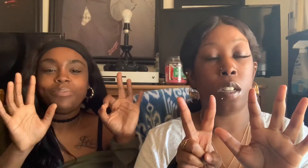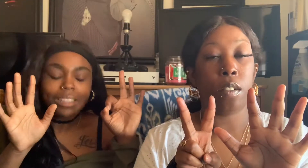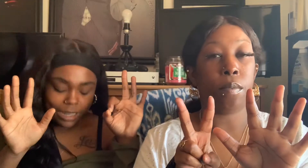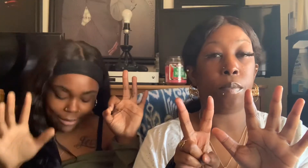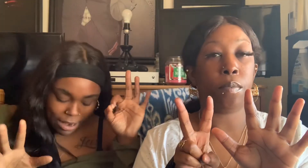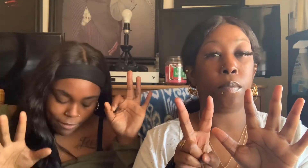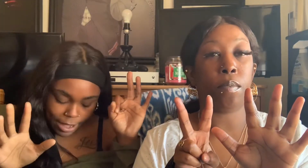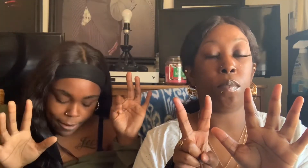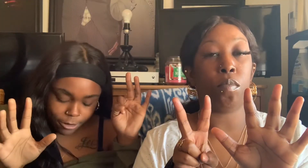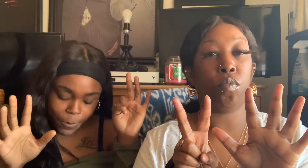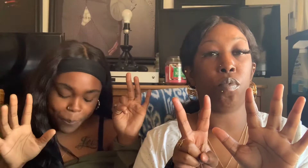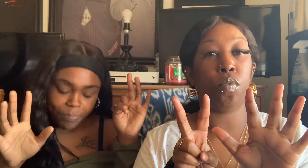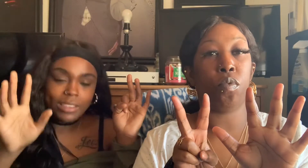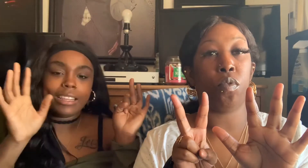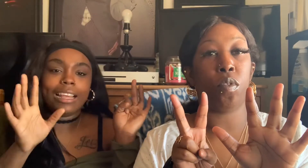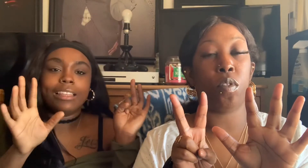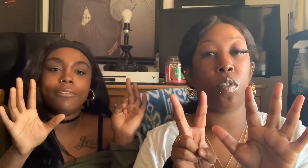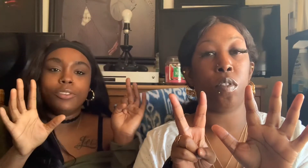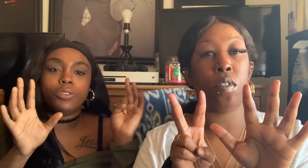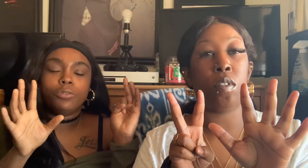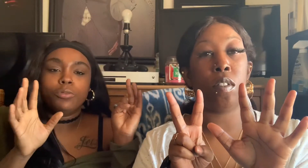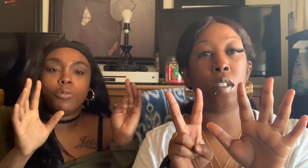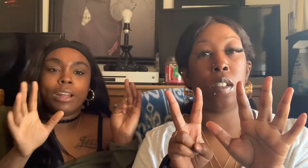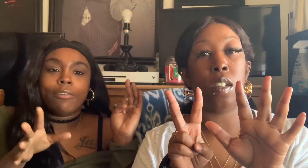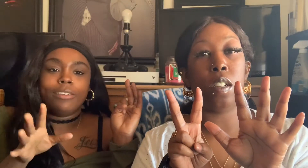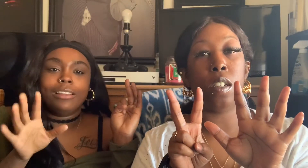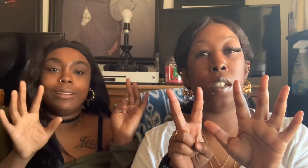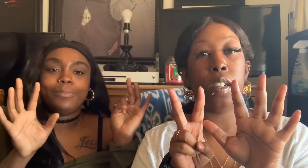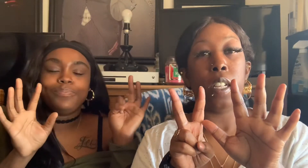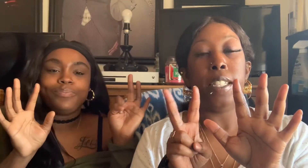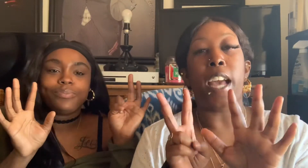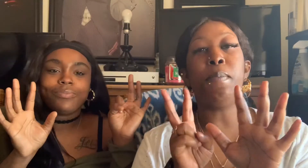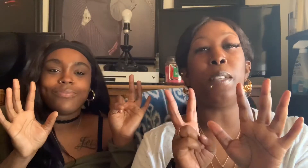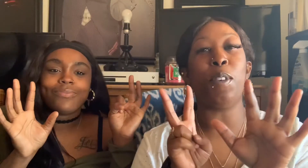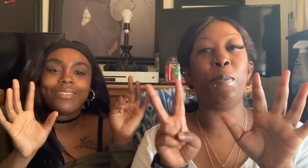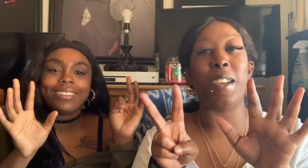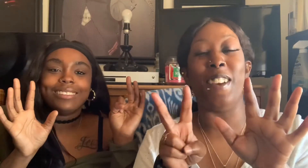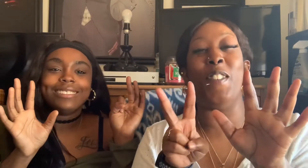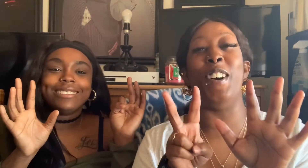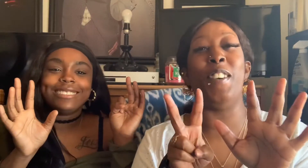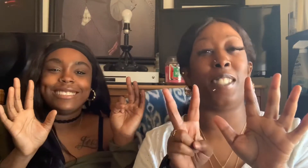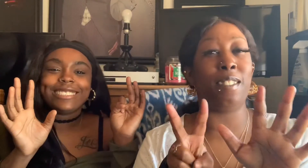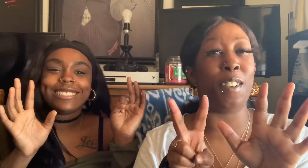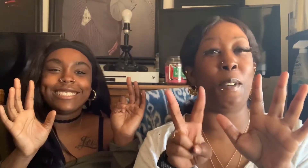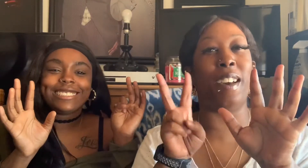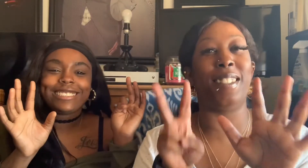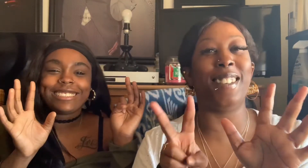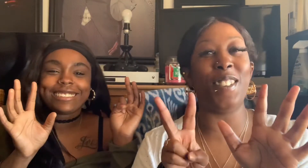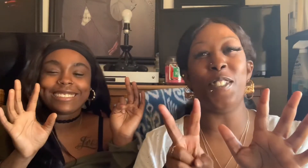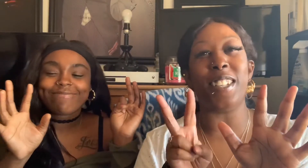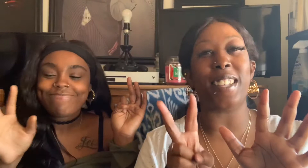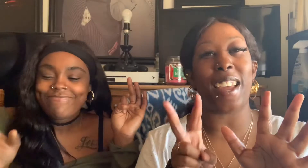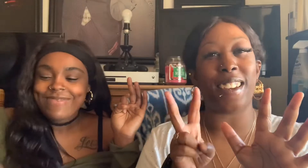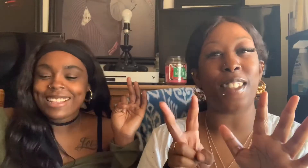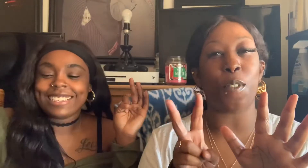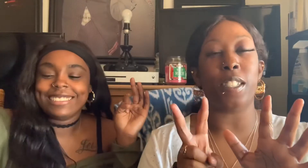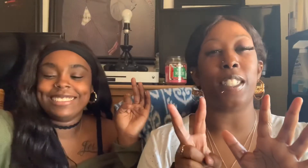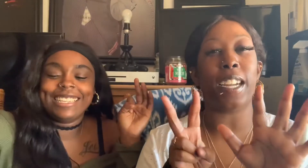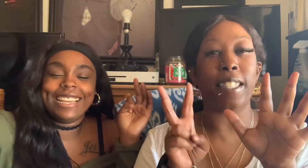Never have I ever. Said I love you. Without feeling it. That's supposed to be what you do. Cause you just had another question like that.